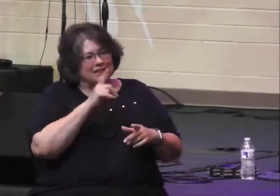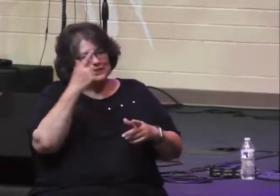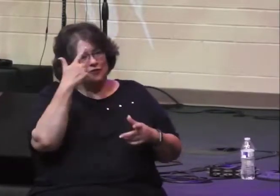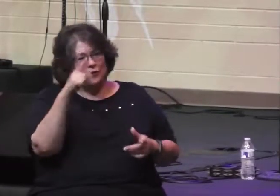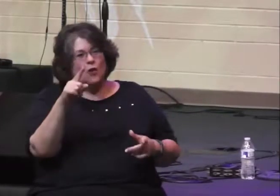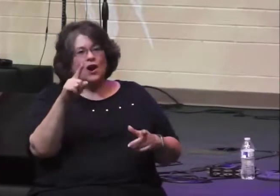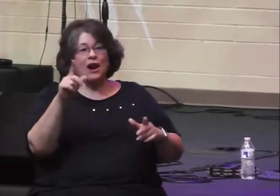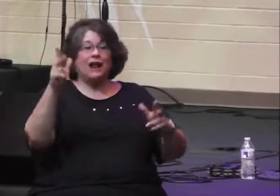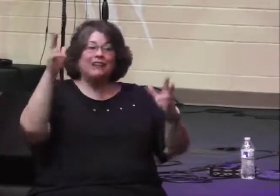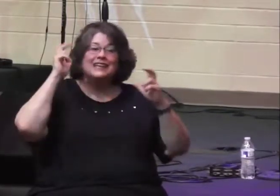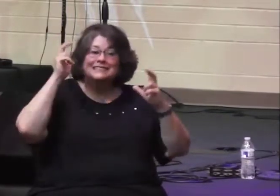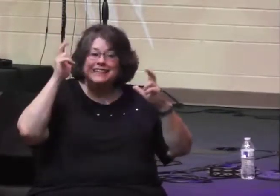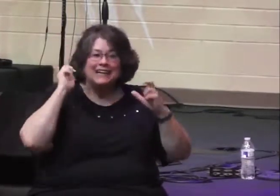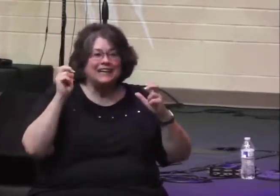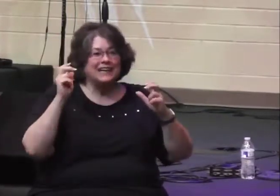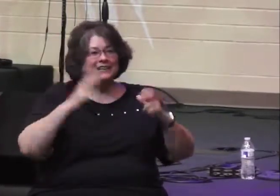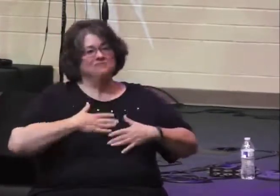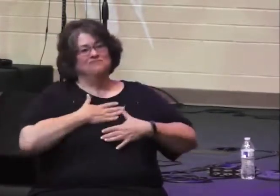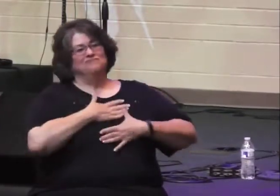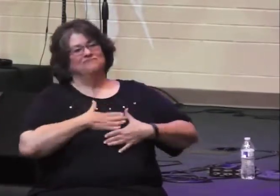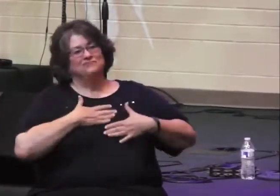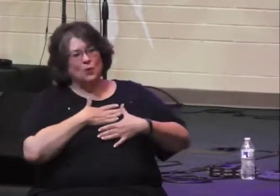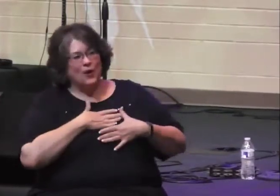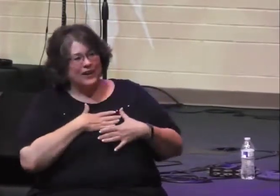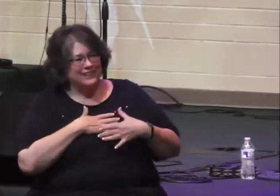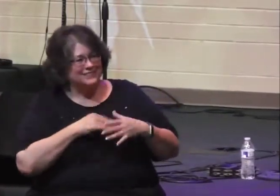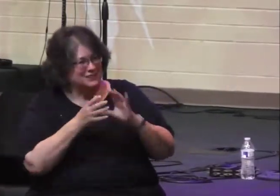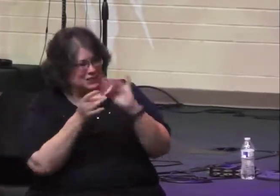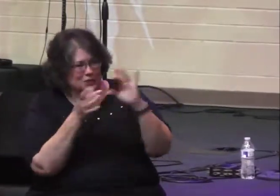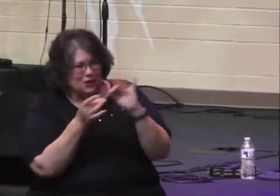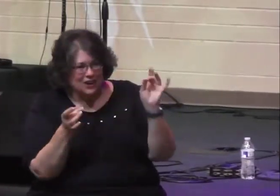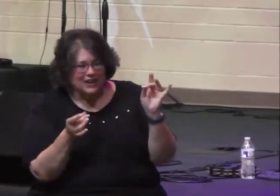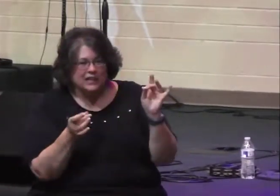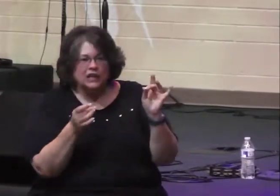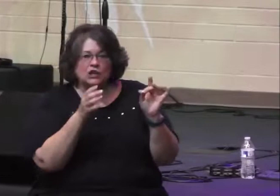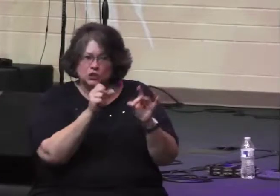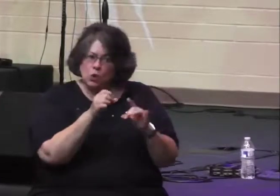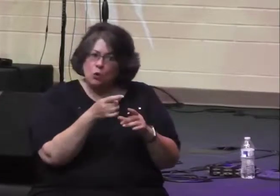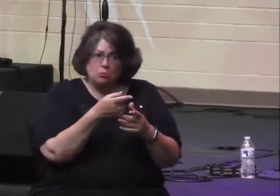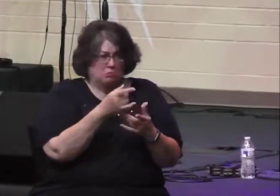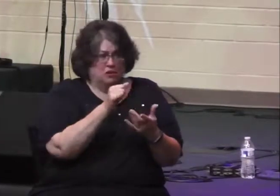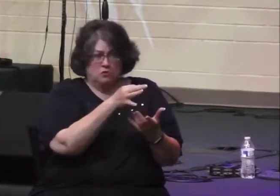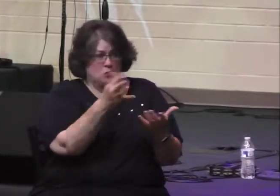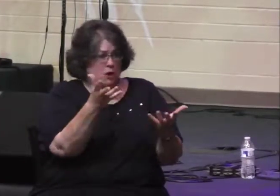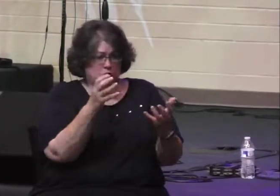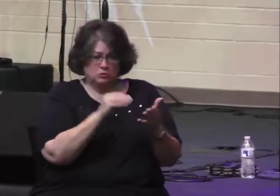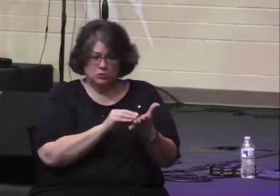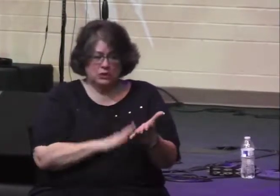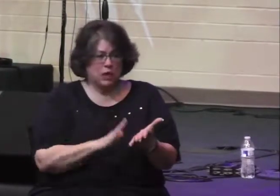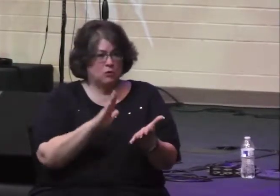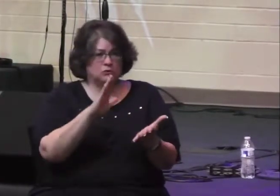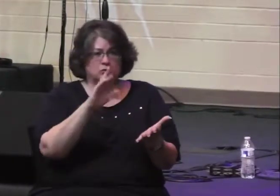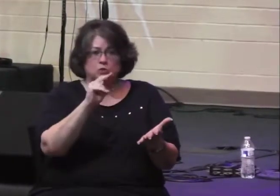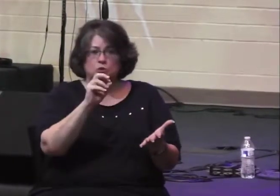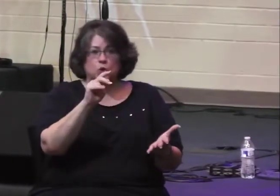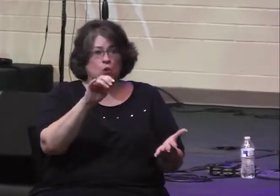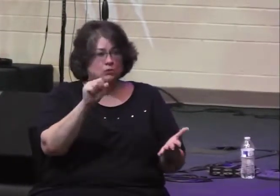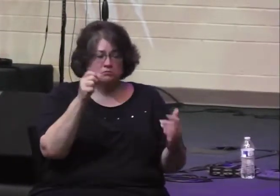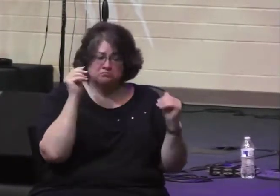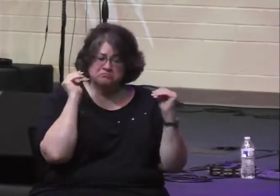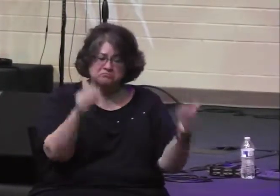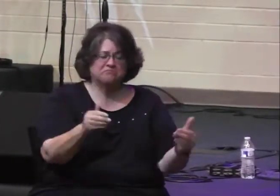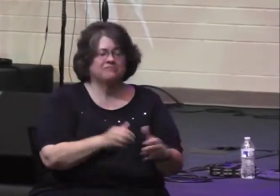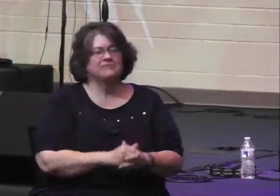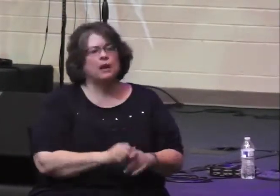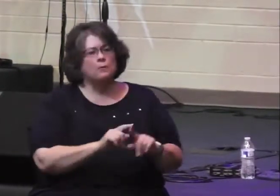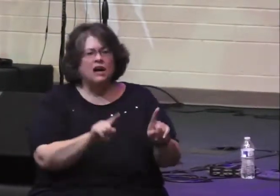relax and listen to the story. I'll make some comments along the way, and you've got some space there. If you want to take some notes, please feel